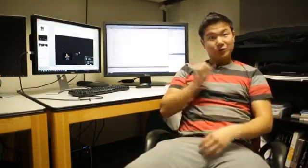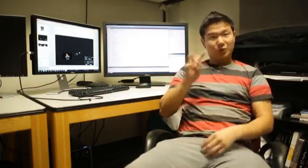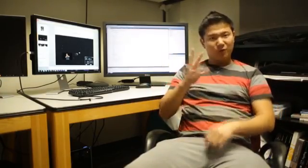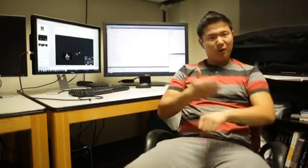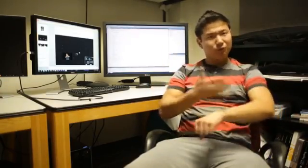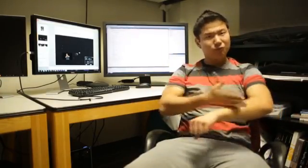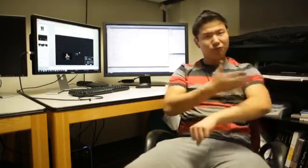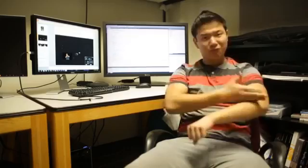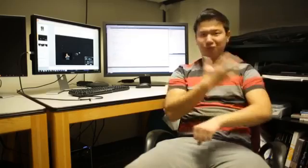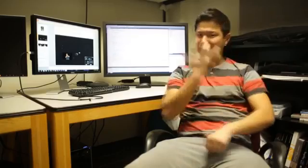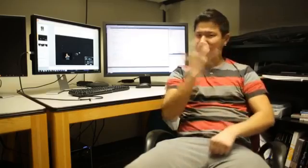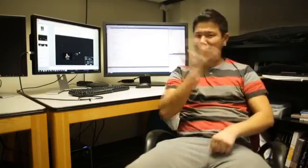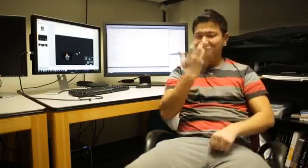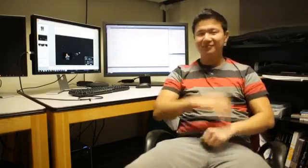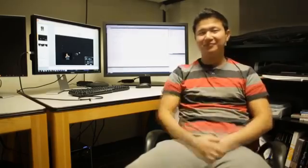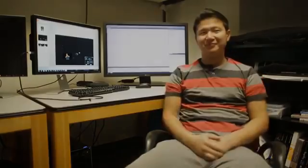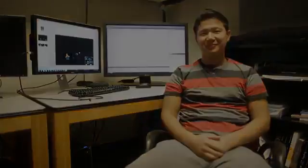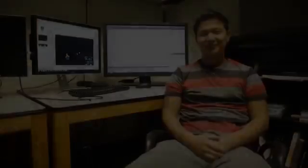and our software is getting better.